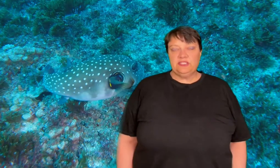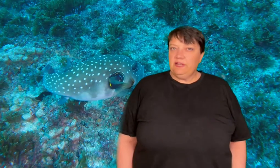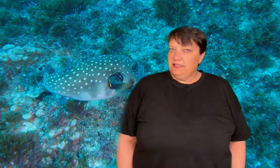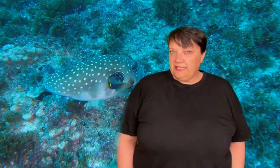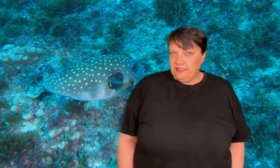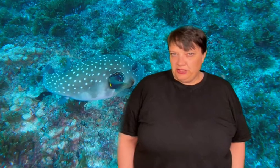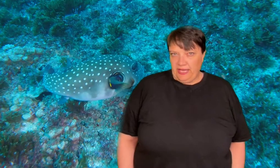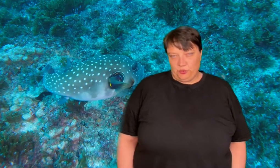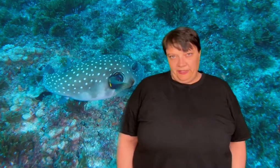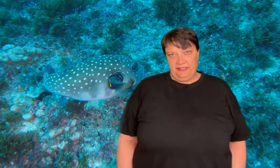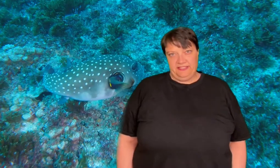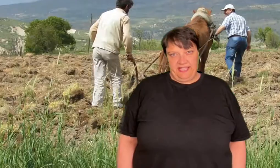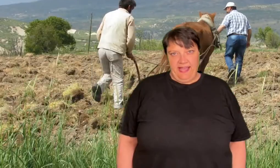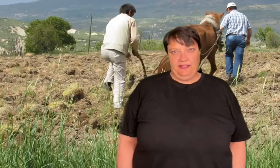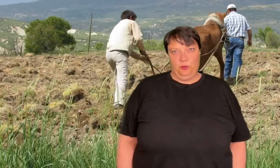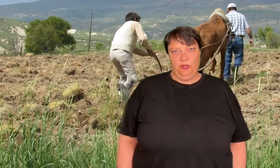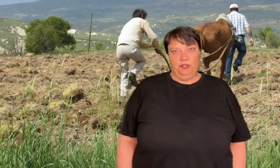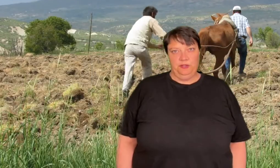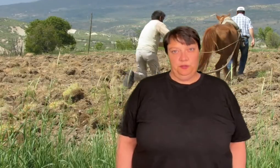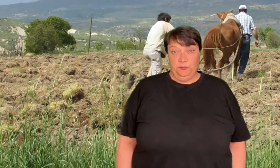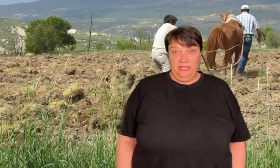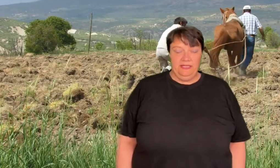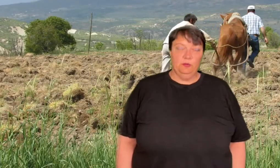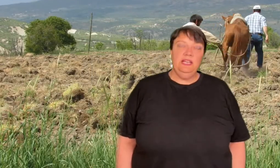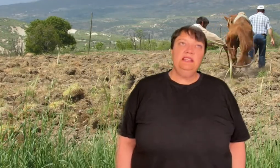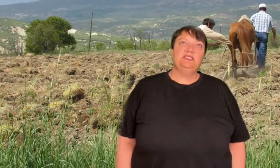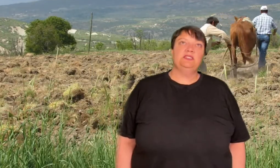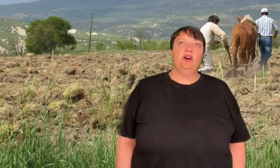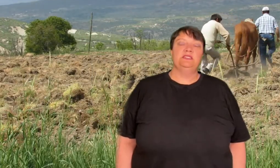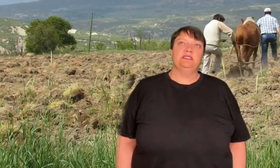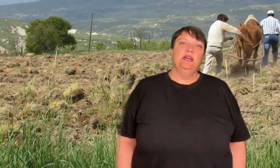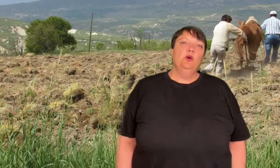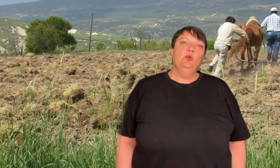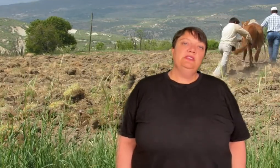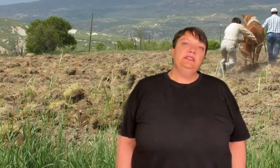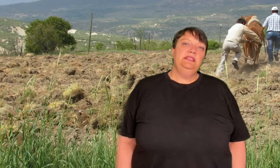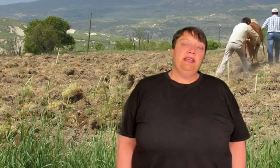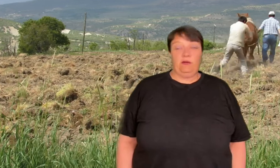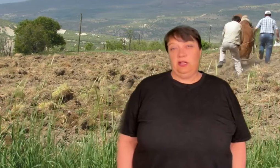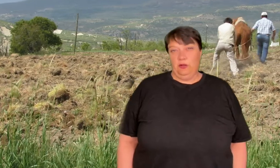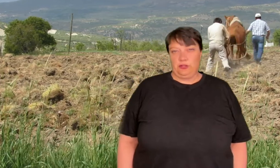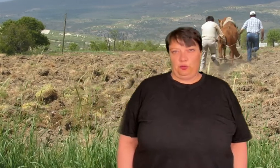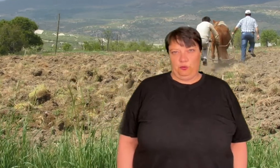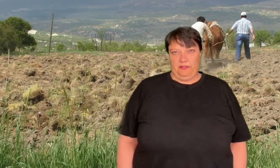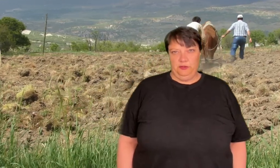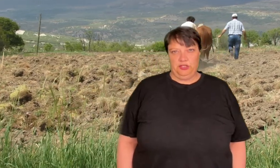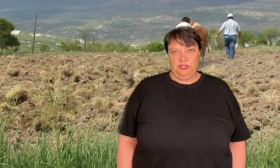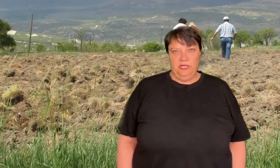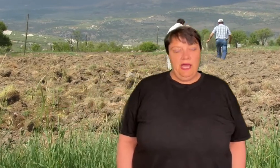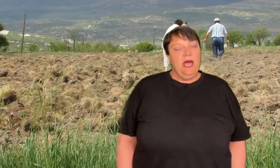Our civilization as we understand the word to be really started with the agricultural